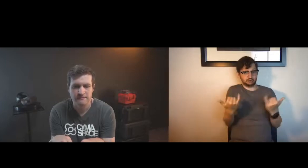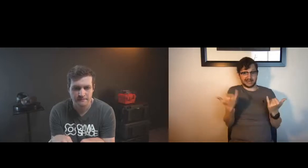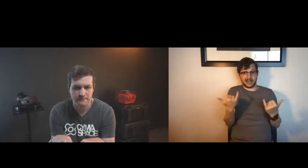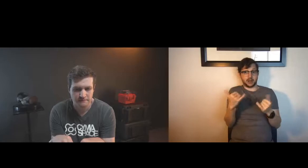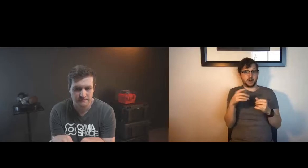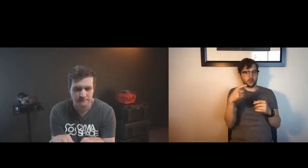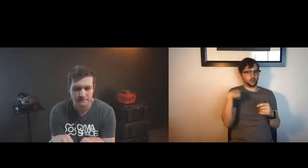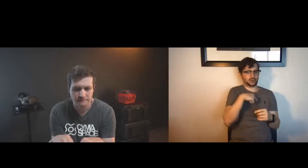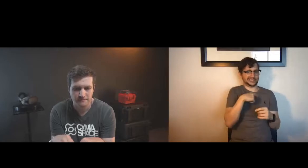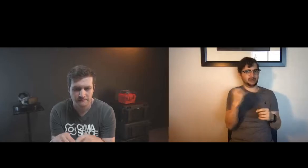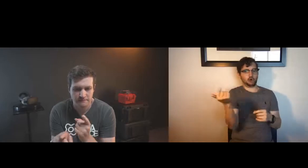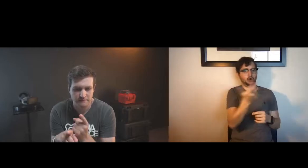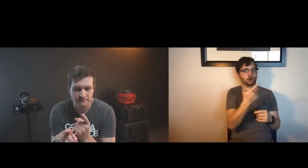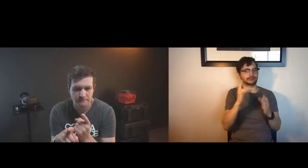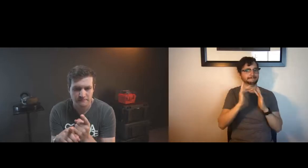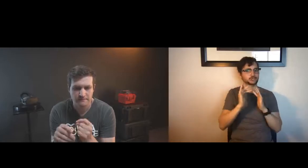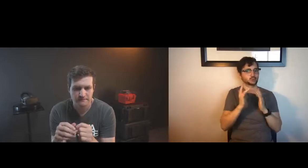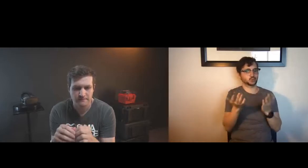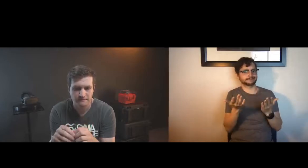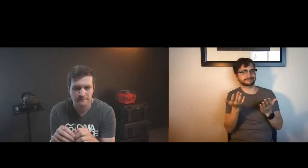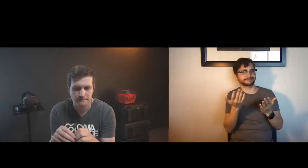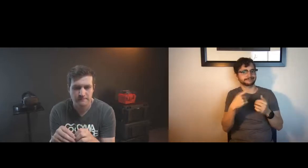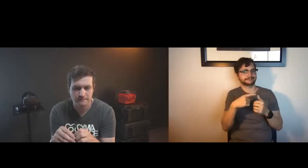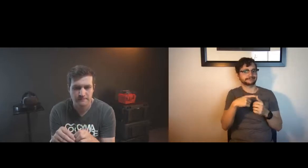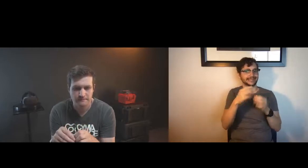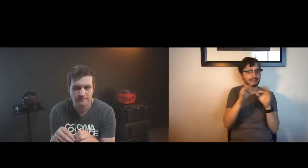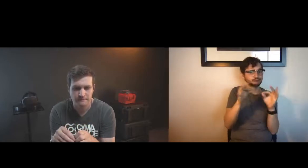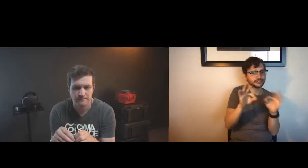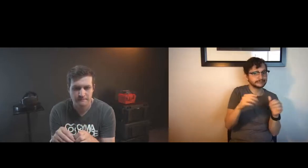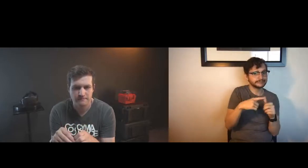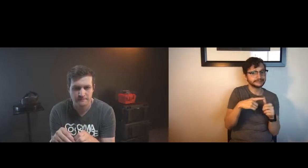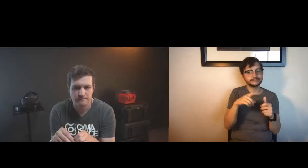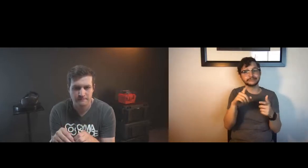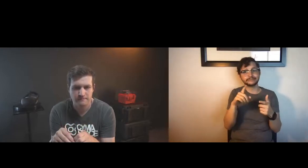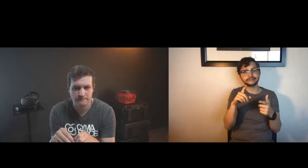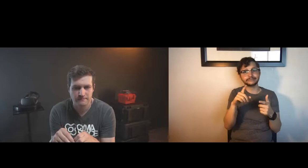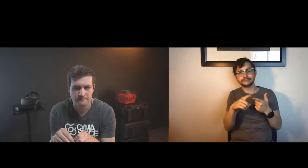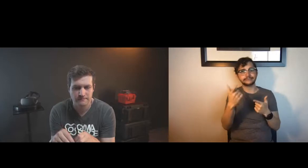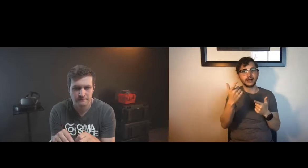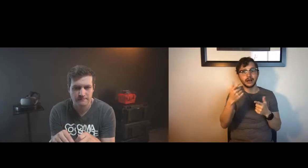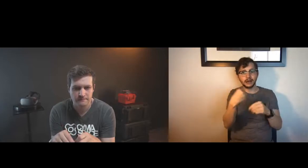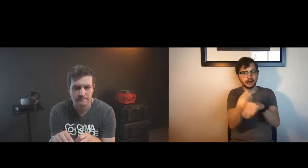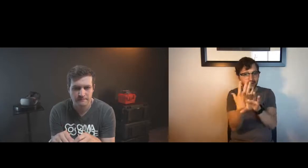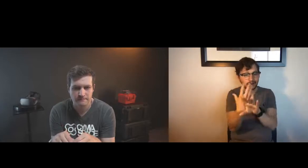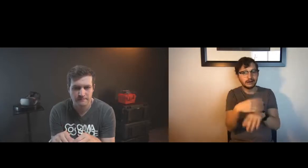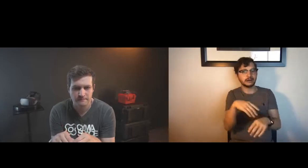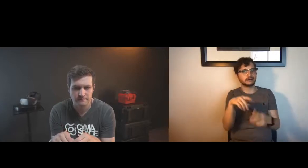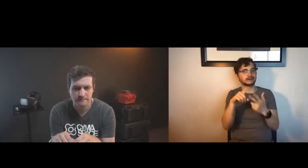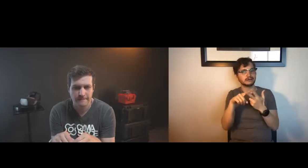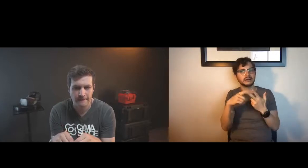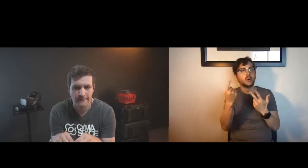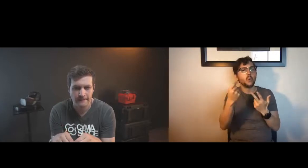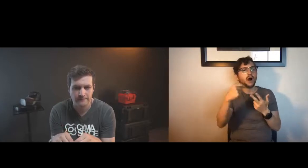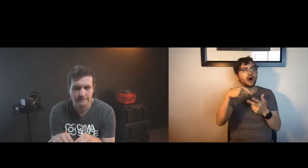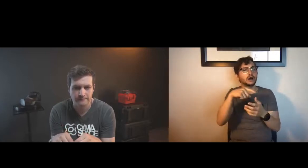and i think that this is an important argument when it comes to accessibility because right now we're all meeting virtually we're using captioning virtually